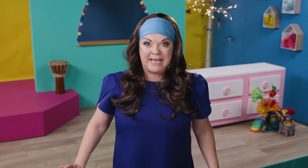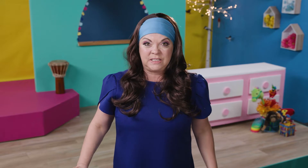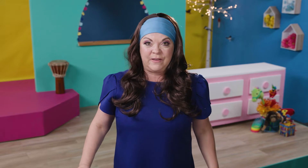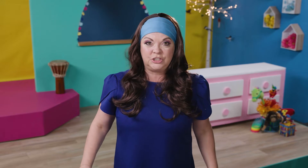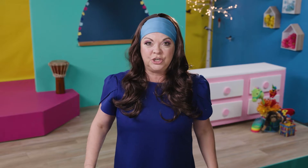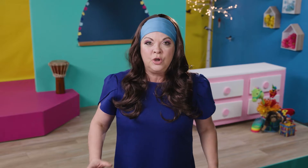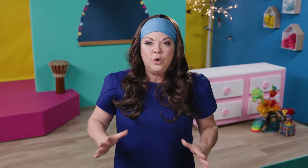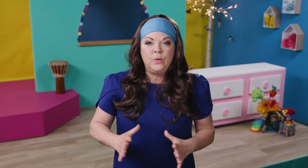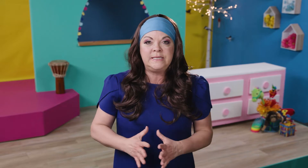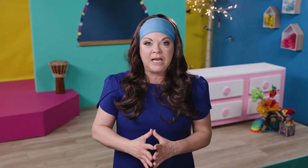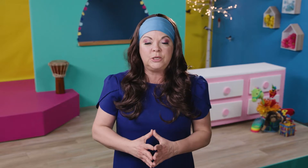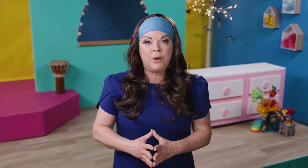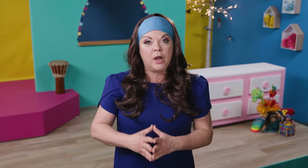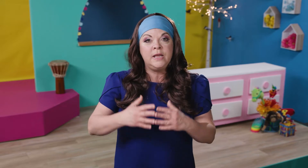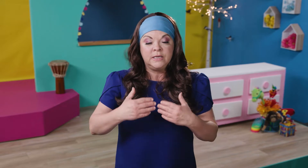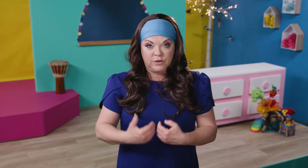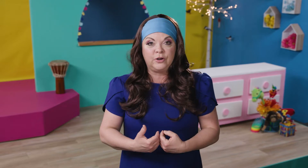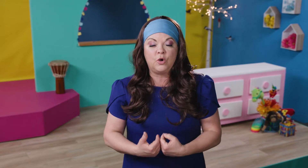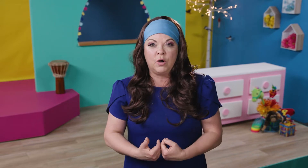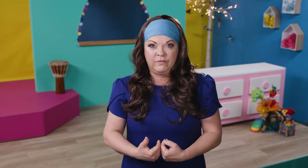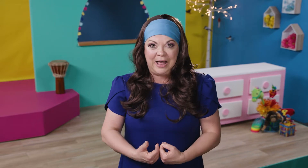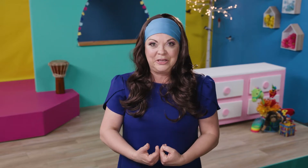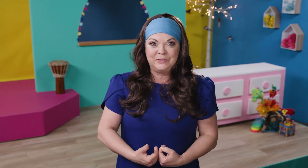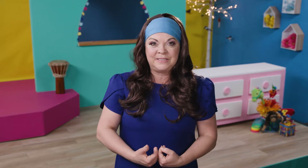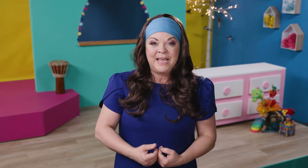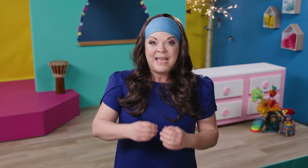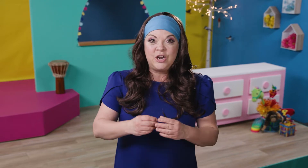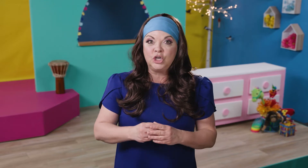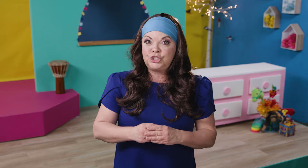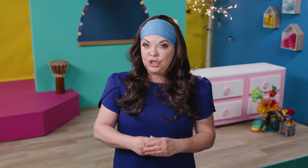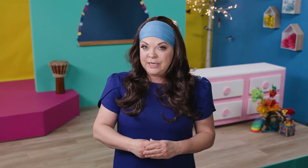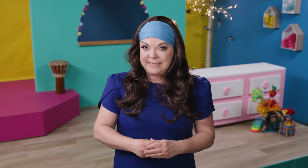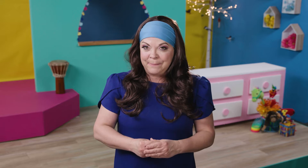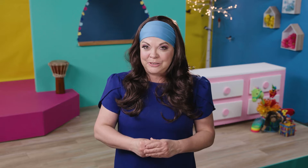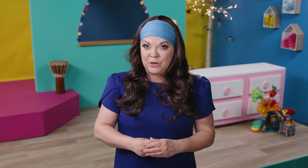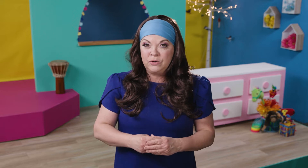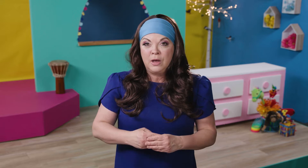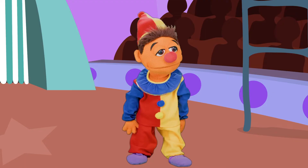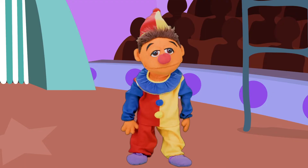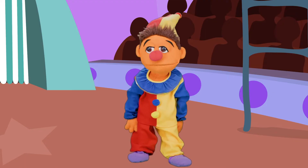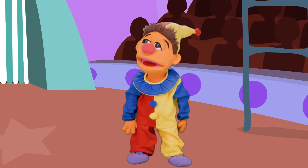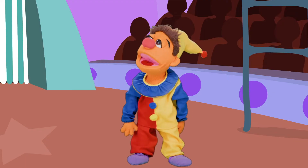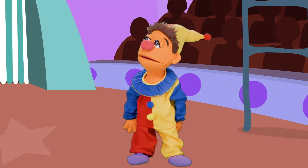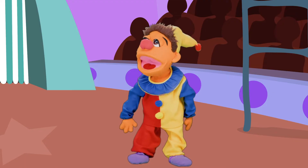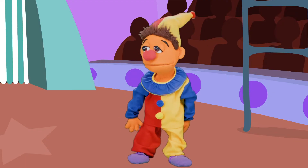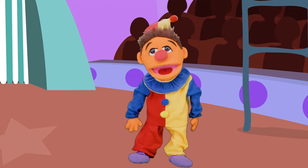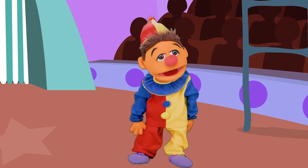dance adventure, we touch upon different core values. In our circus episode, Mosey finds the courage